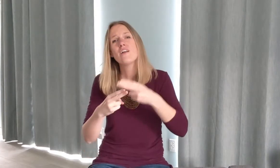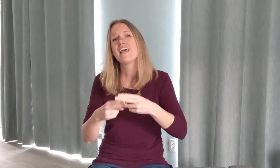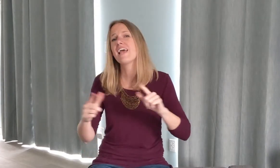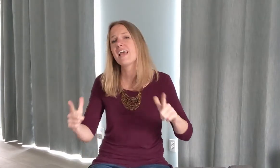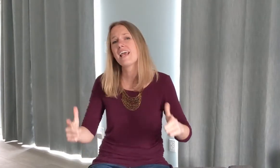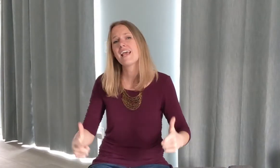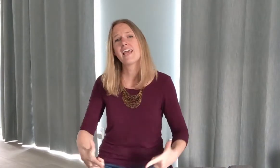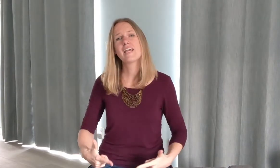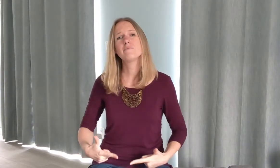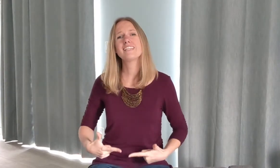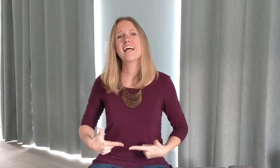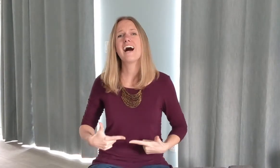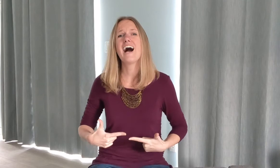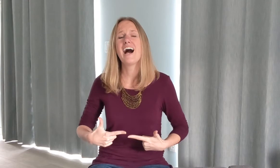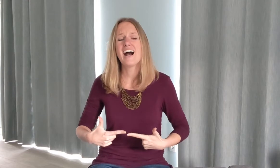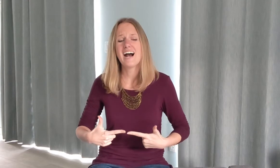name is life